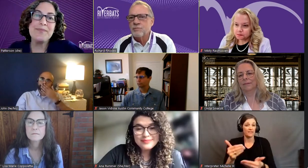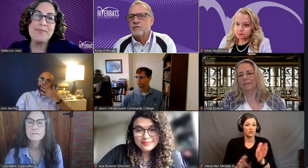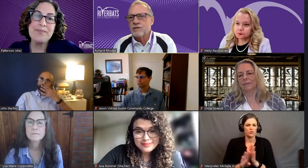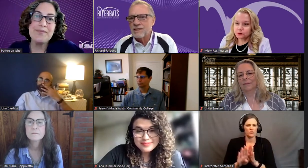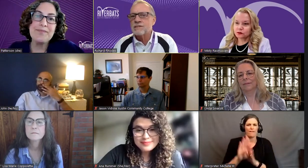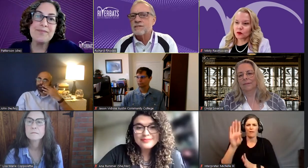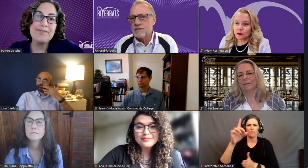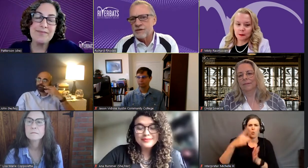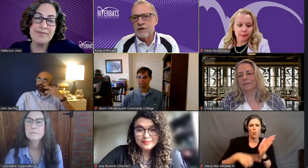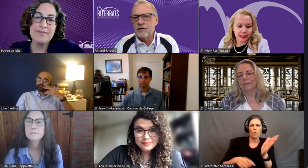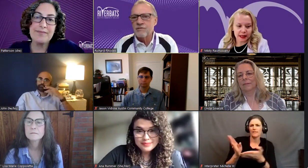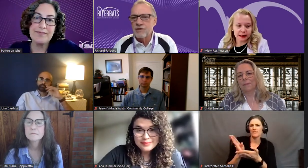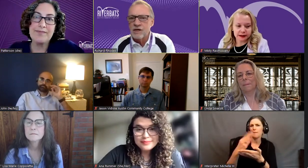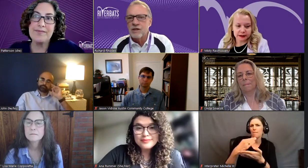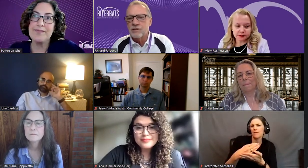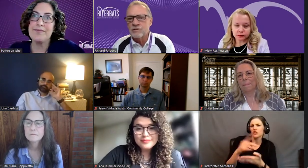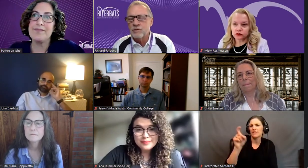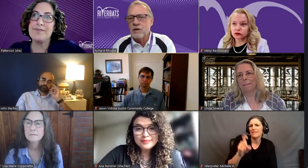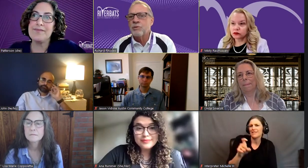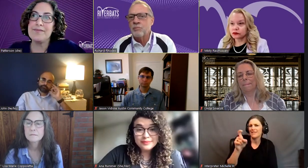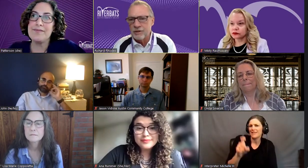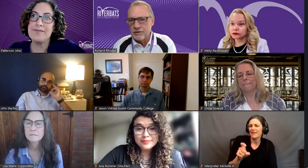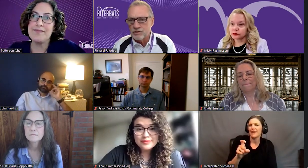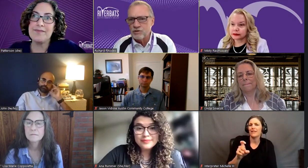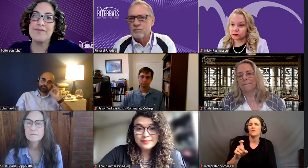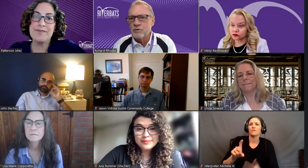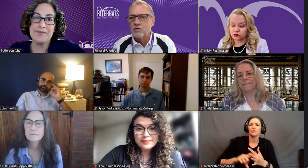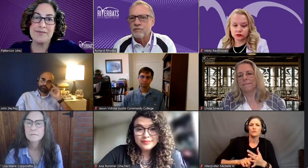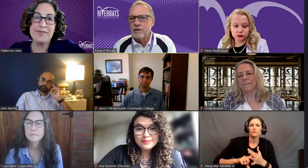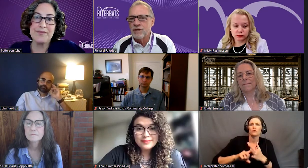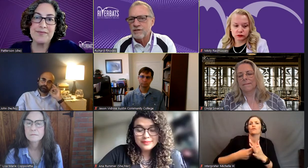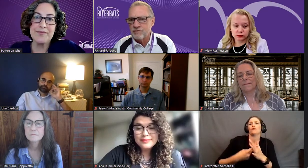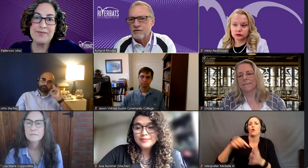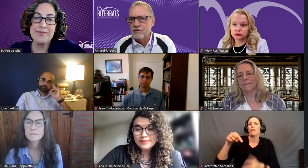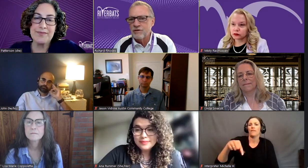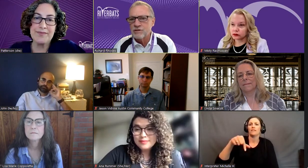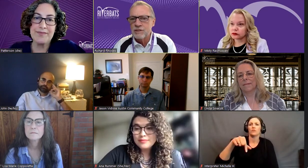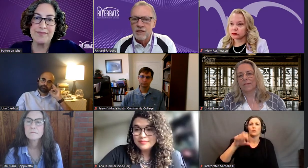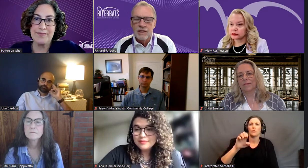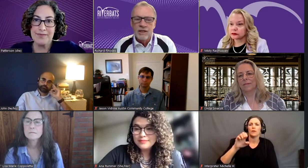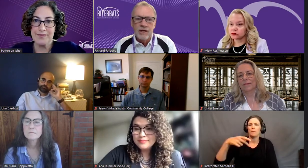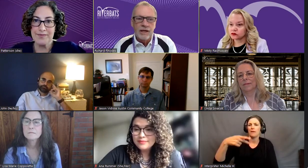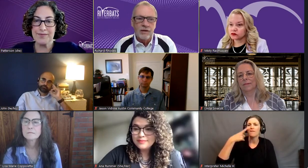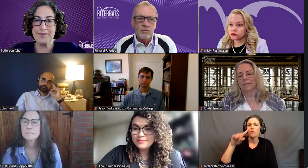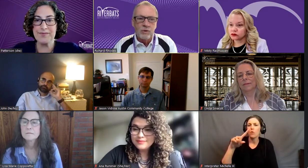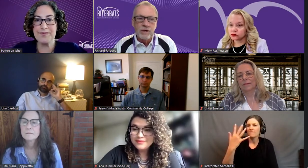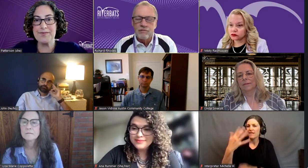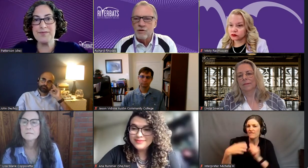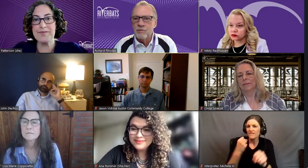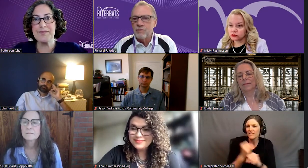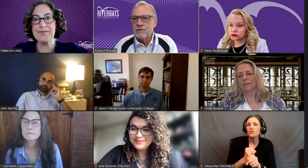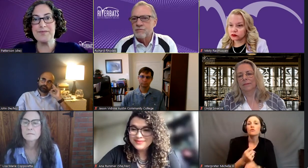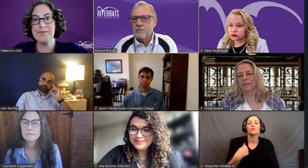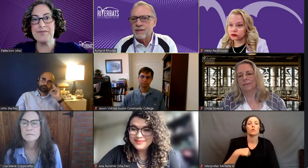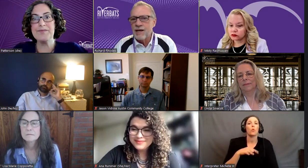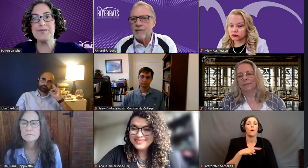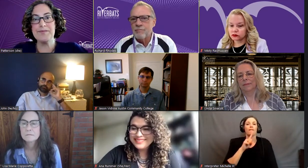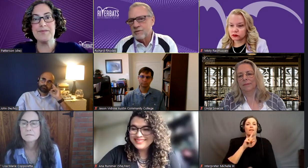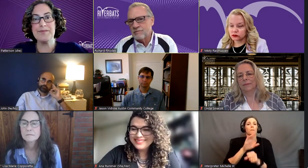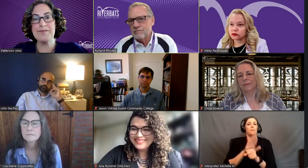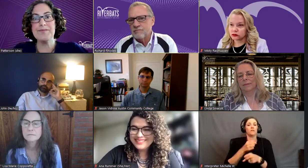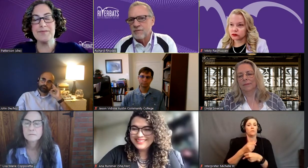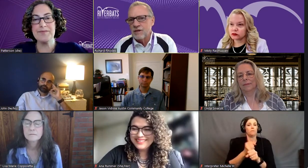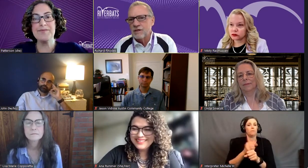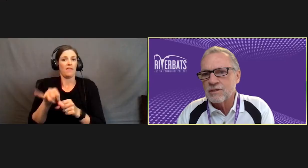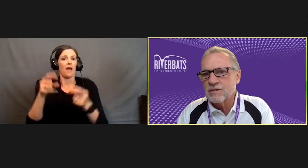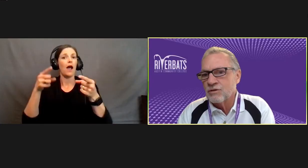is the budget necessary to implement this QEP over the next five years? And we have a commitment to make that happen.